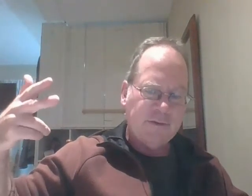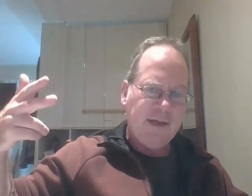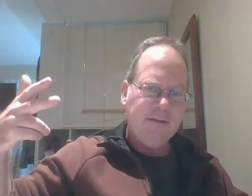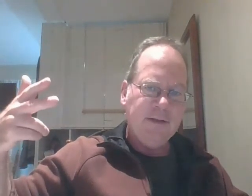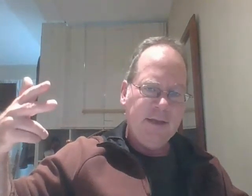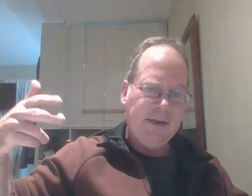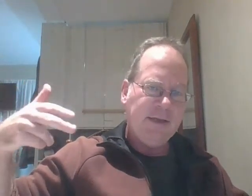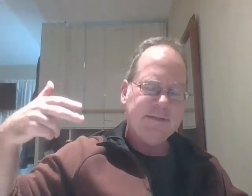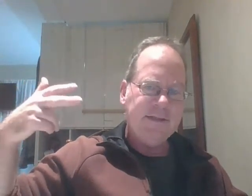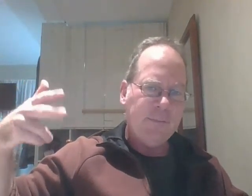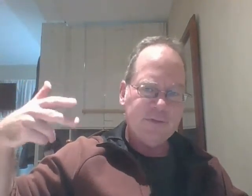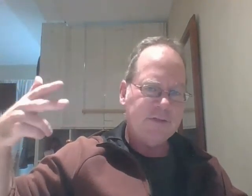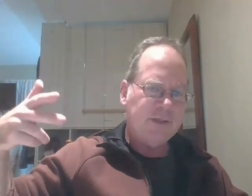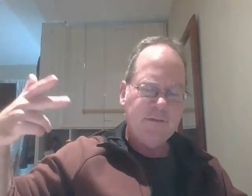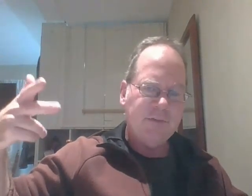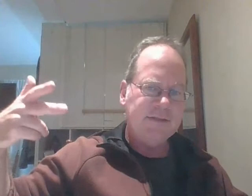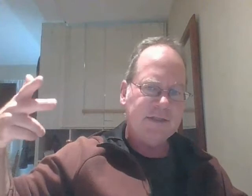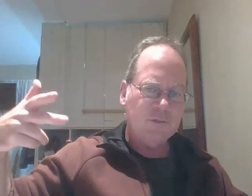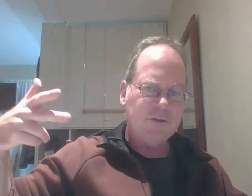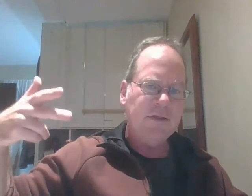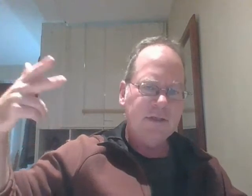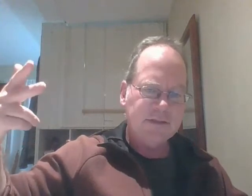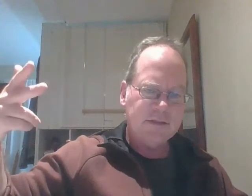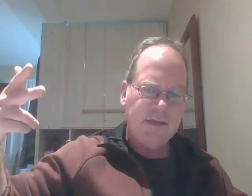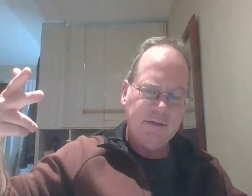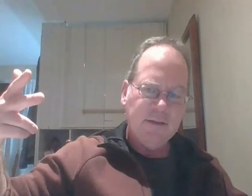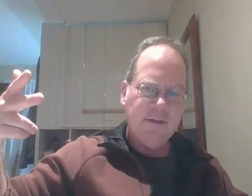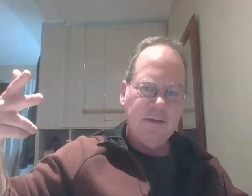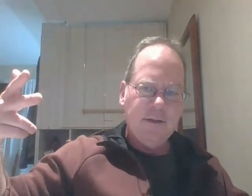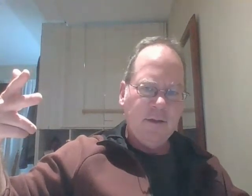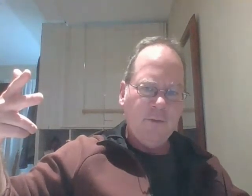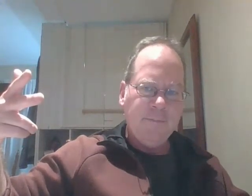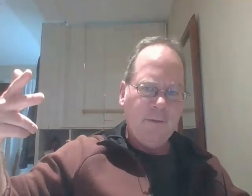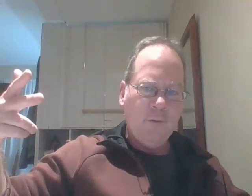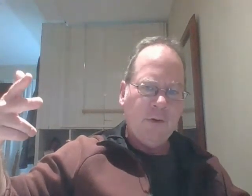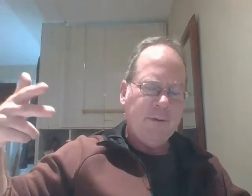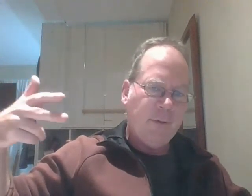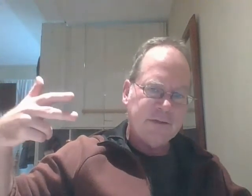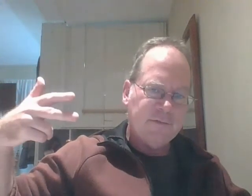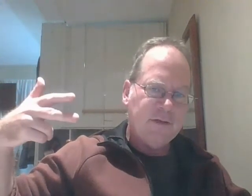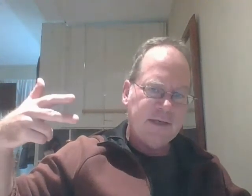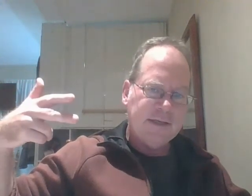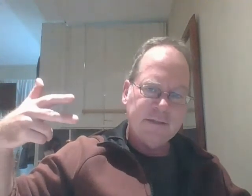that and i could see that potential even in places like switzerland lichtenstein or parts of the united kingdom